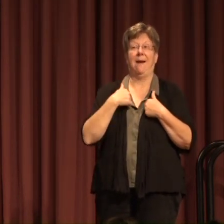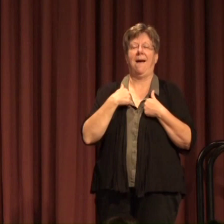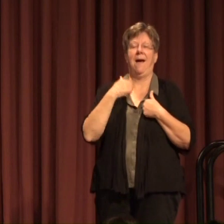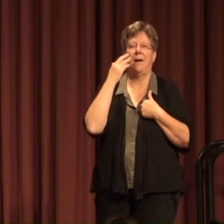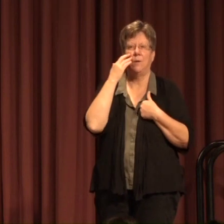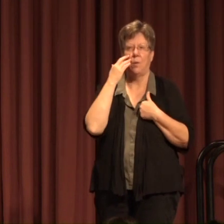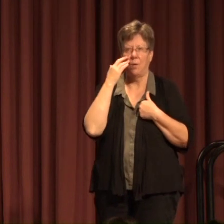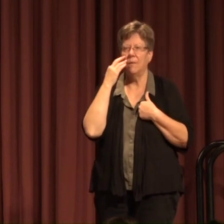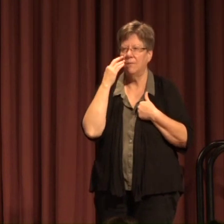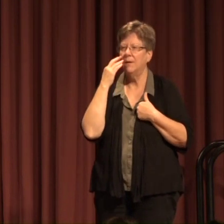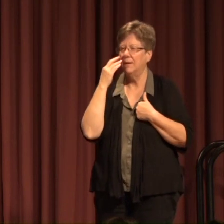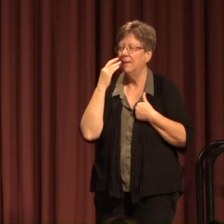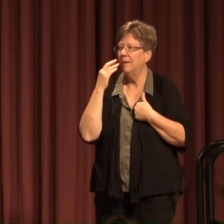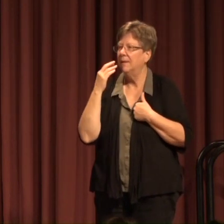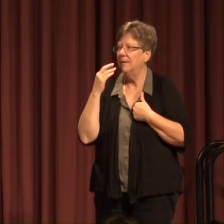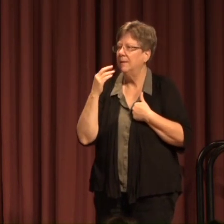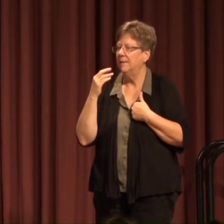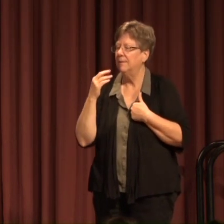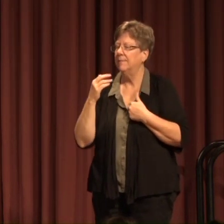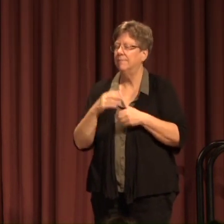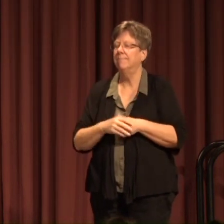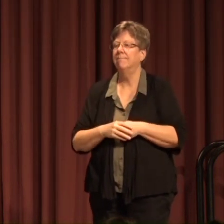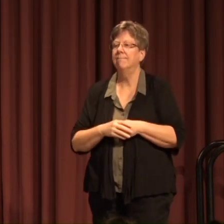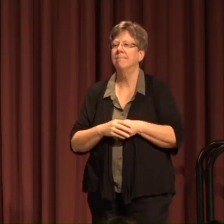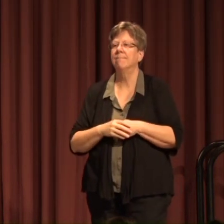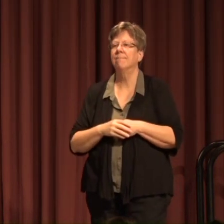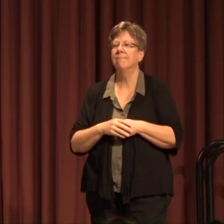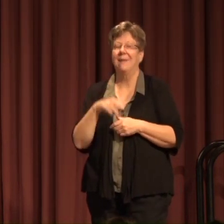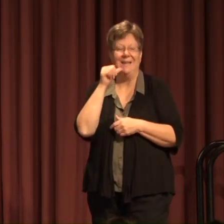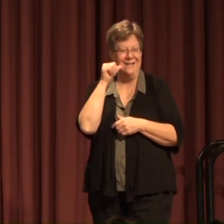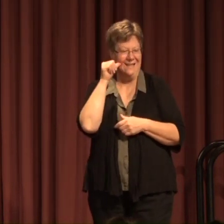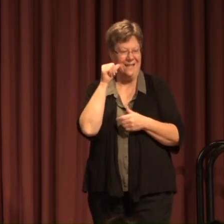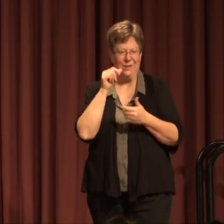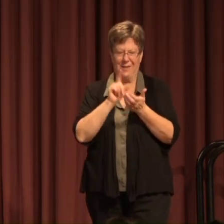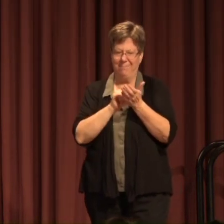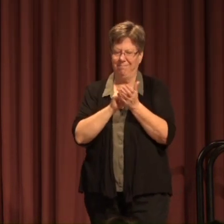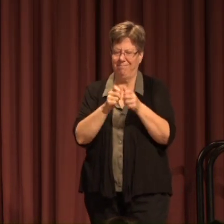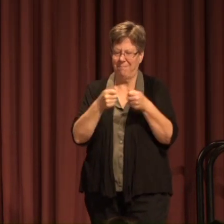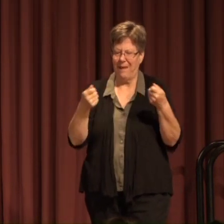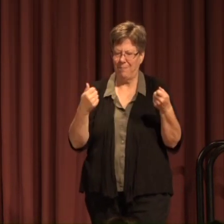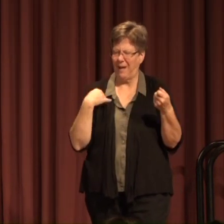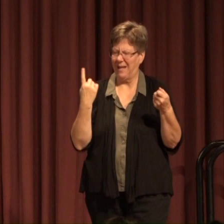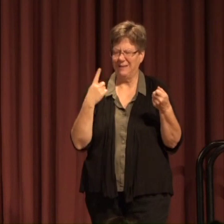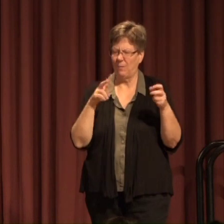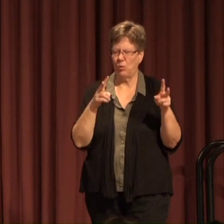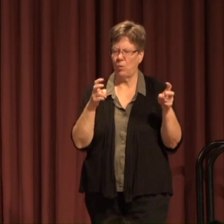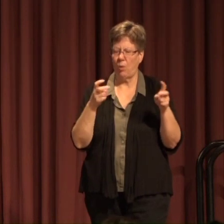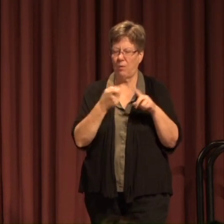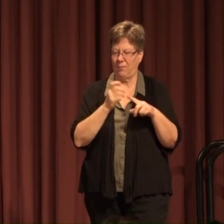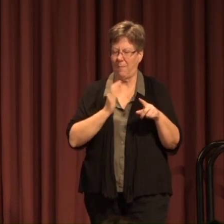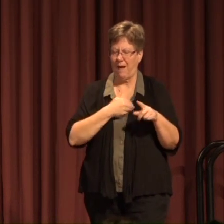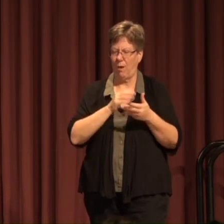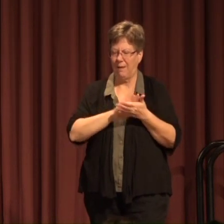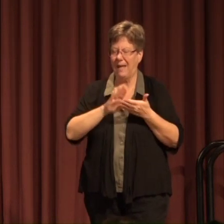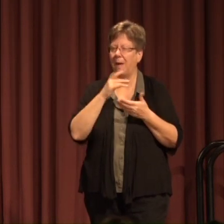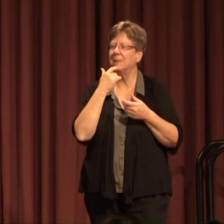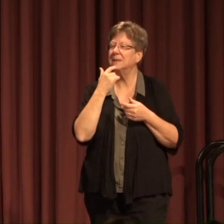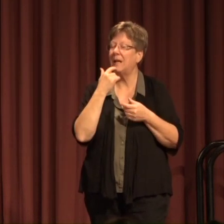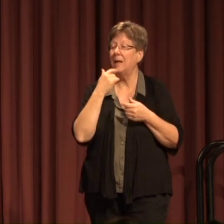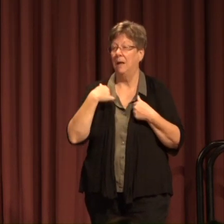see As you scan Our horizon Yesterday's paper Had someone quoted From our campus Saying